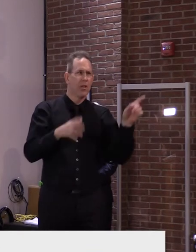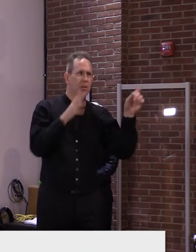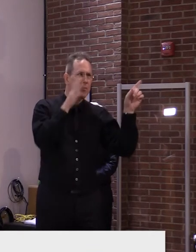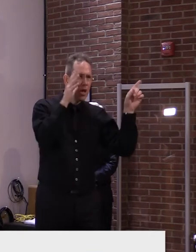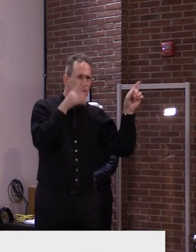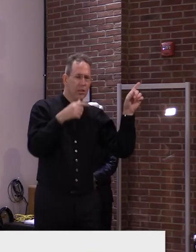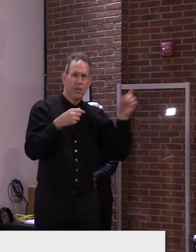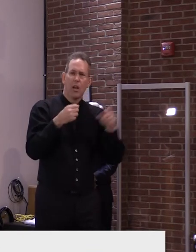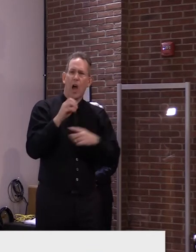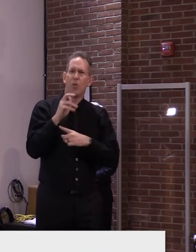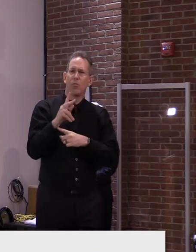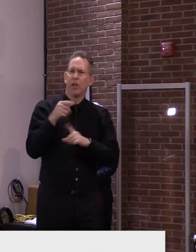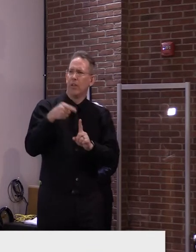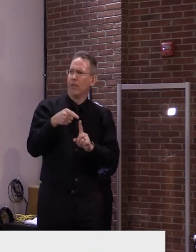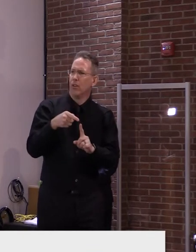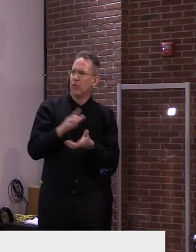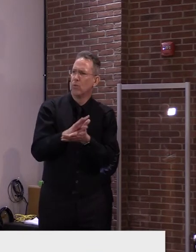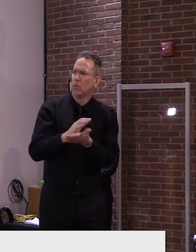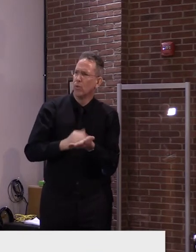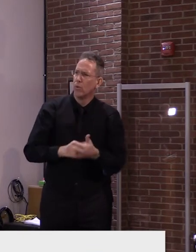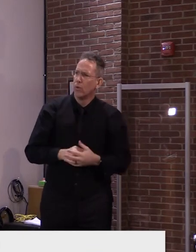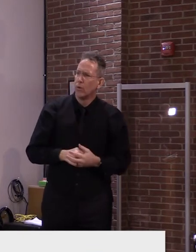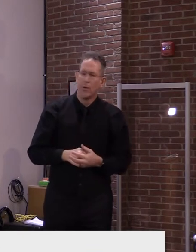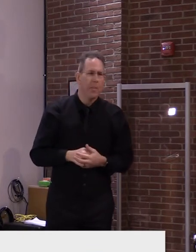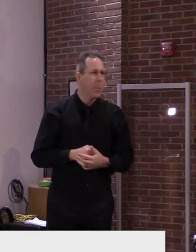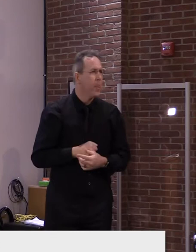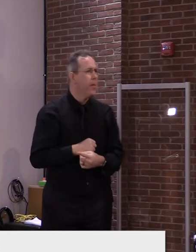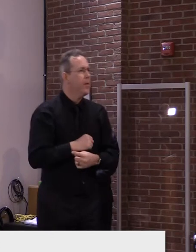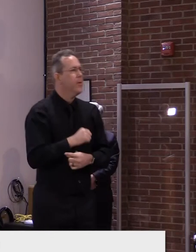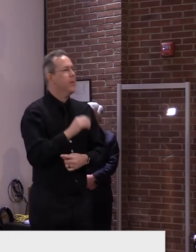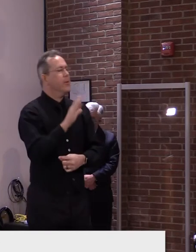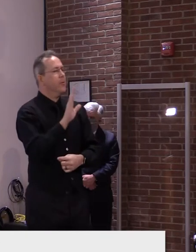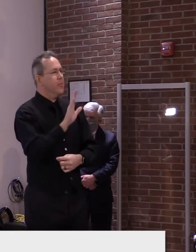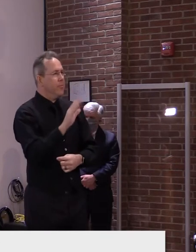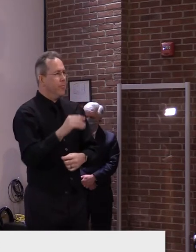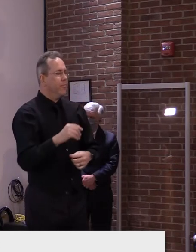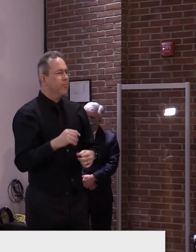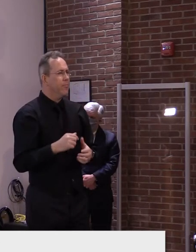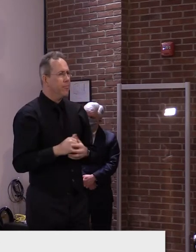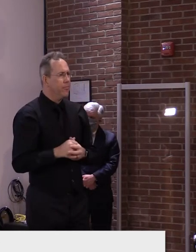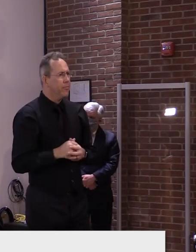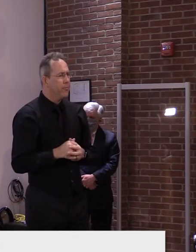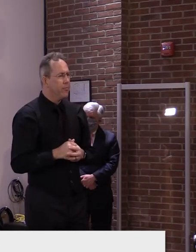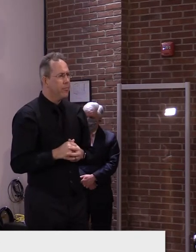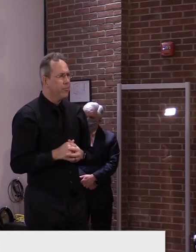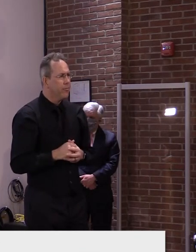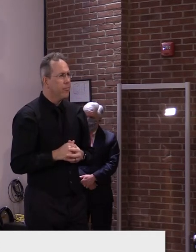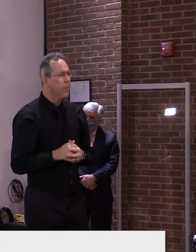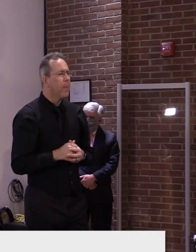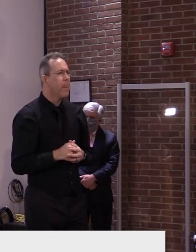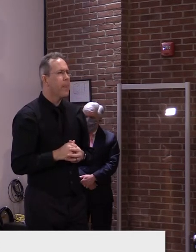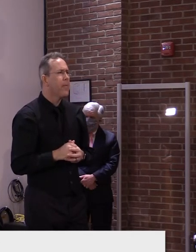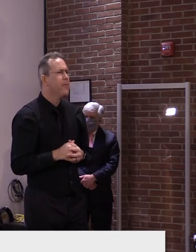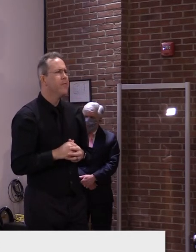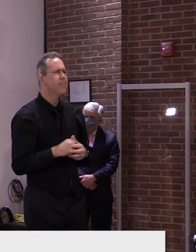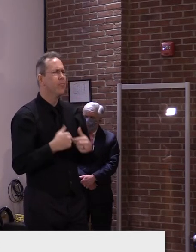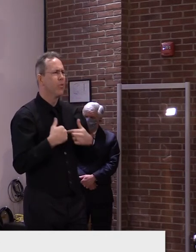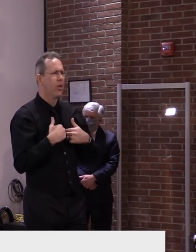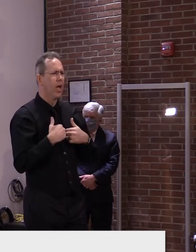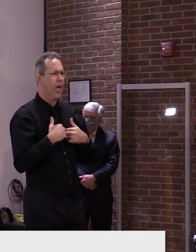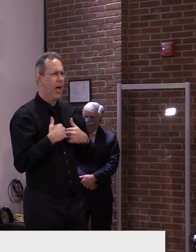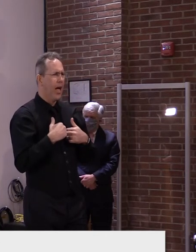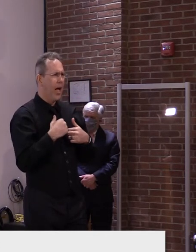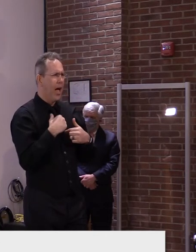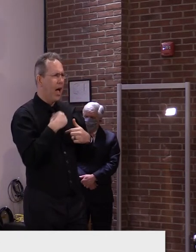Yeah, I don't believe... I would just... I don't believe that's, uh, done by, uh, any requirement